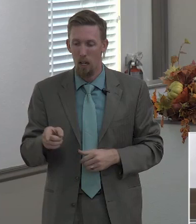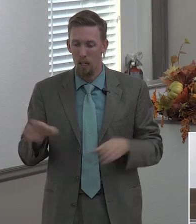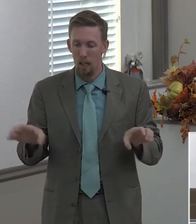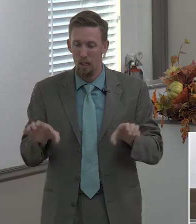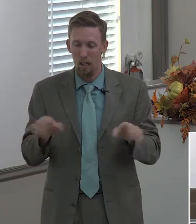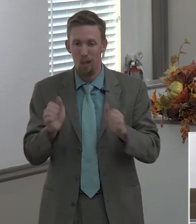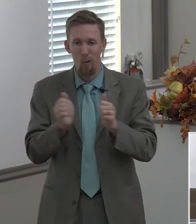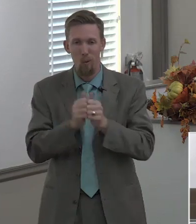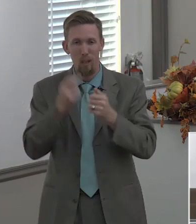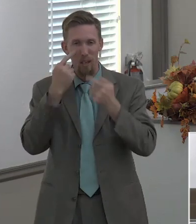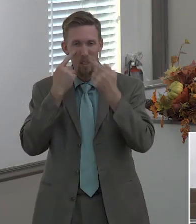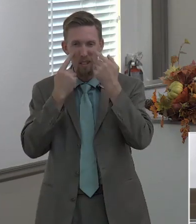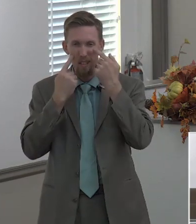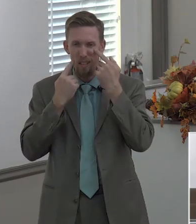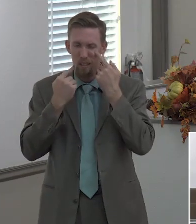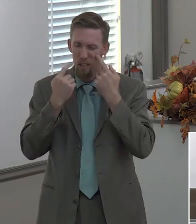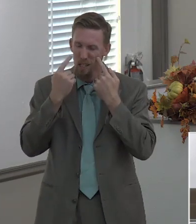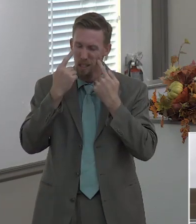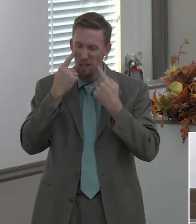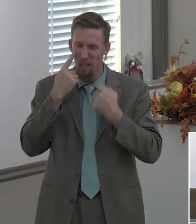and he did it all with tears